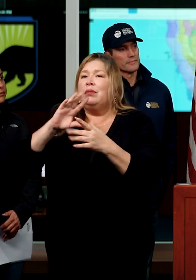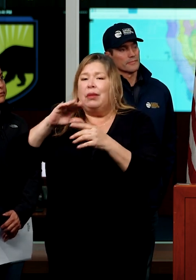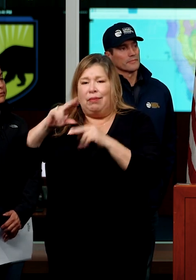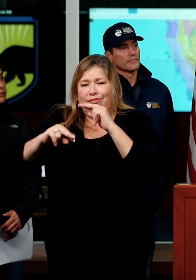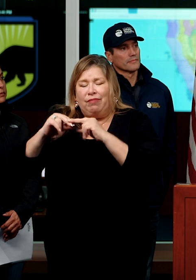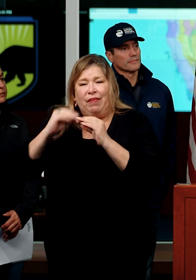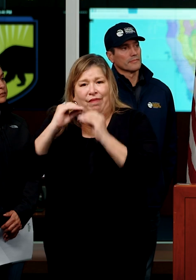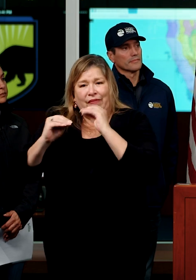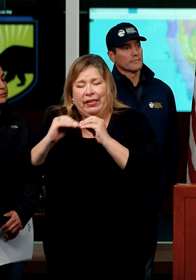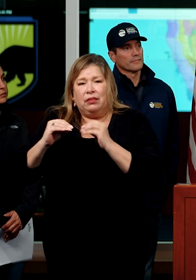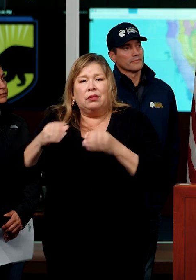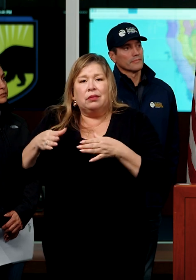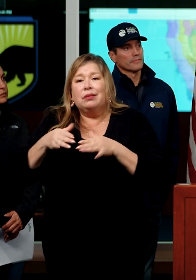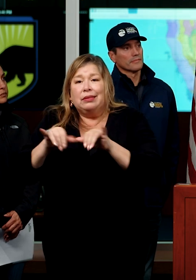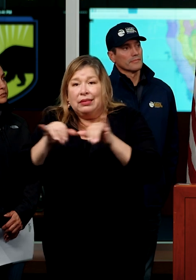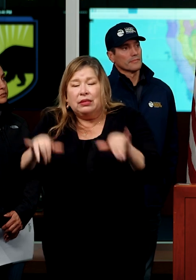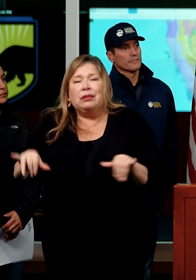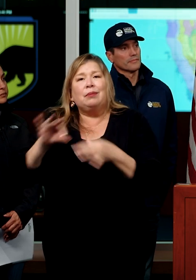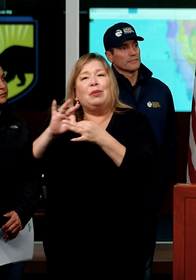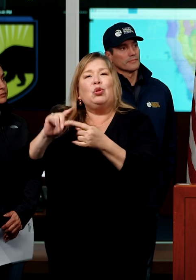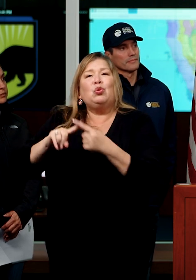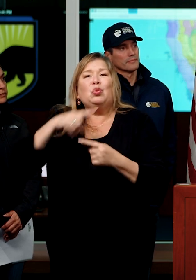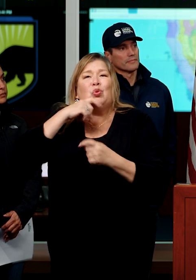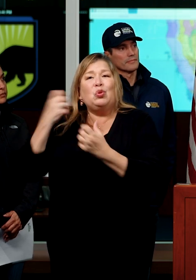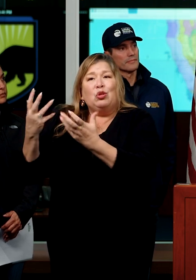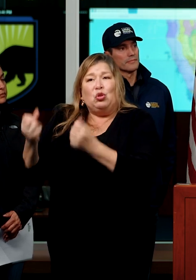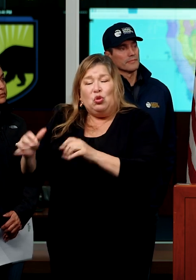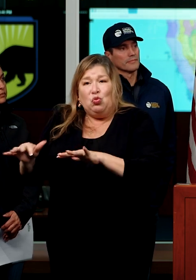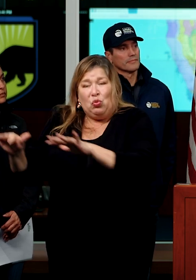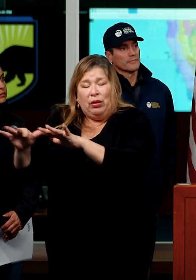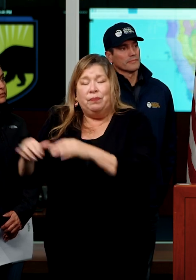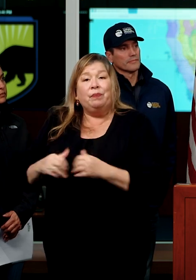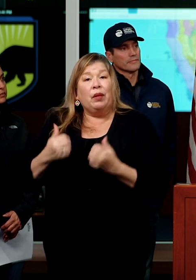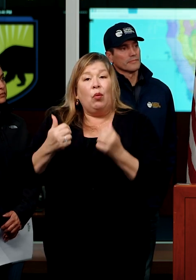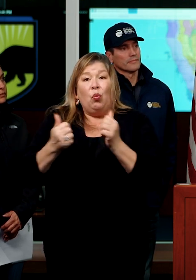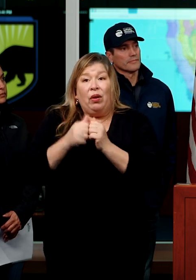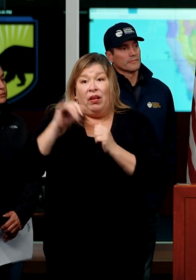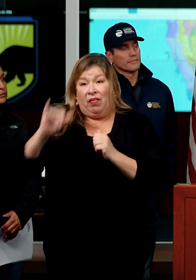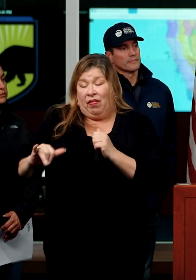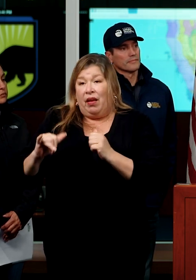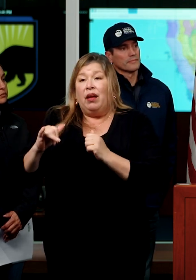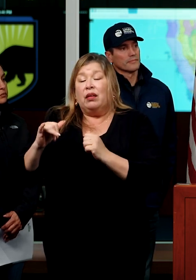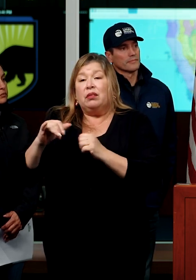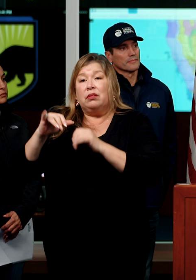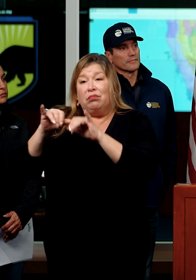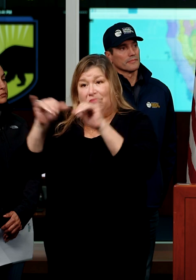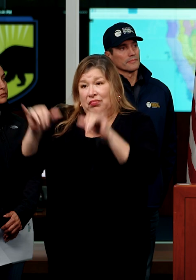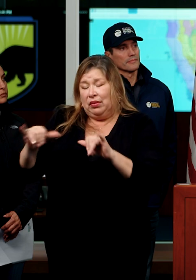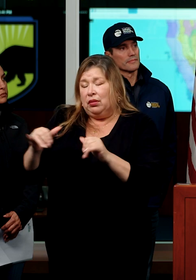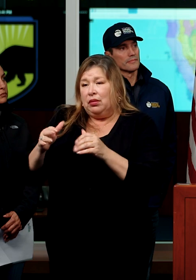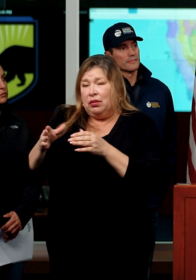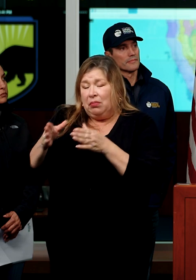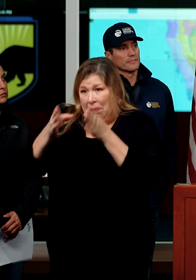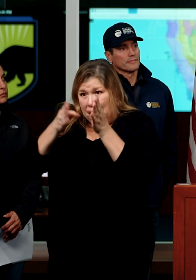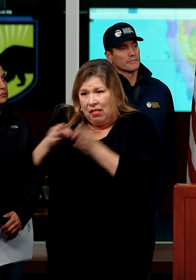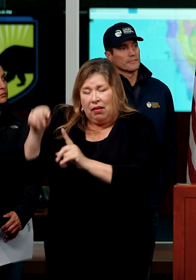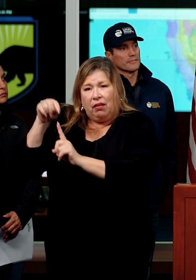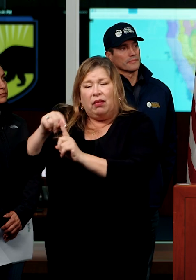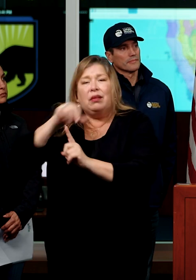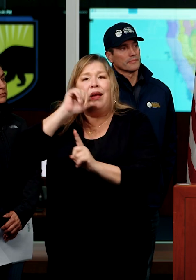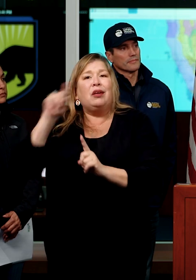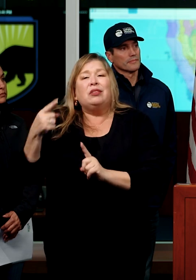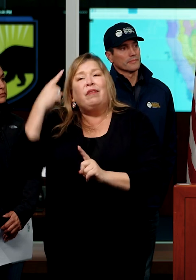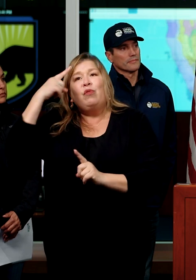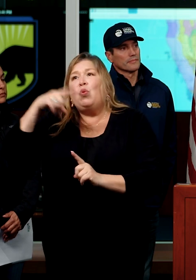related to droughts. In that infrastructure plan, it's not specific to droughts. It's specific